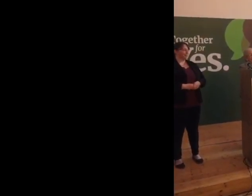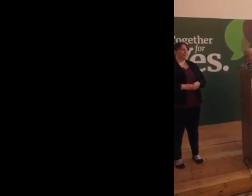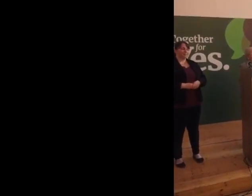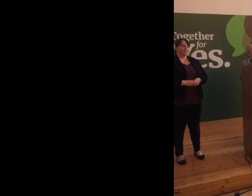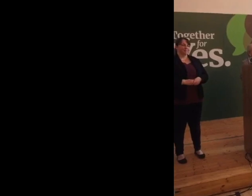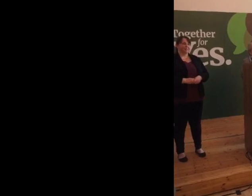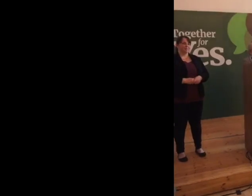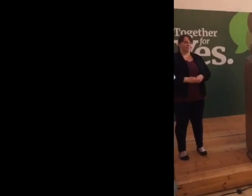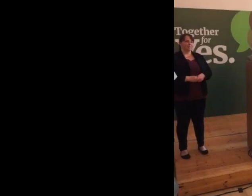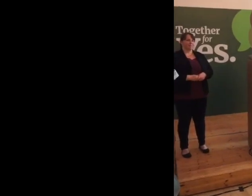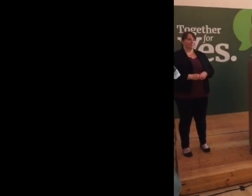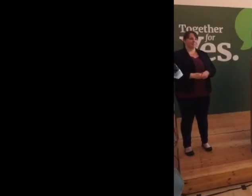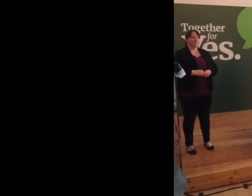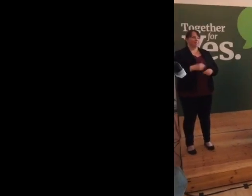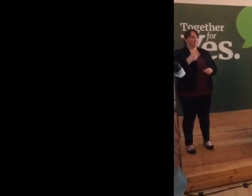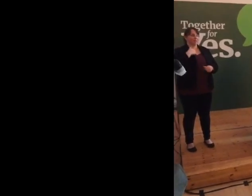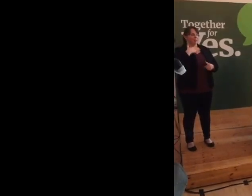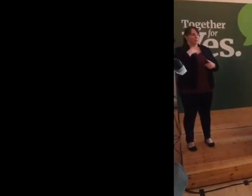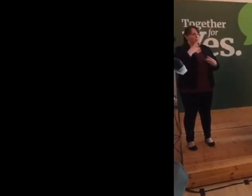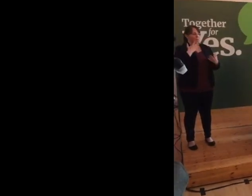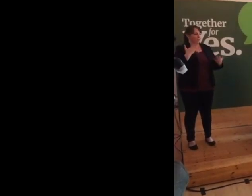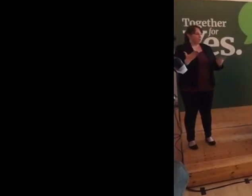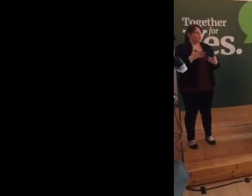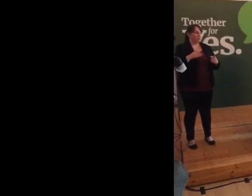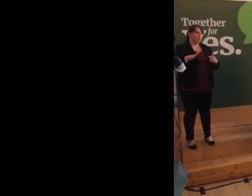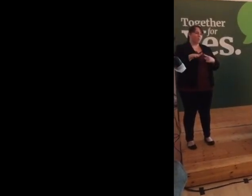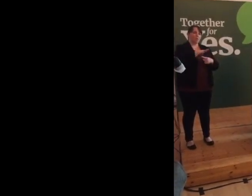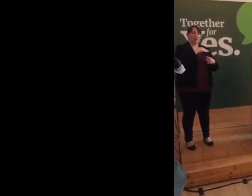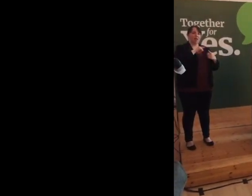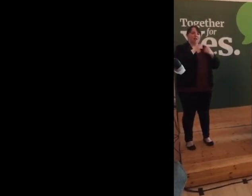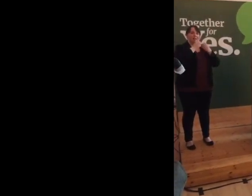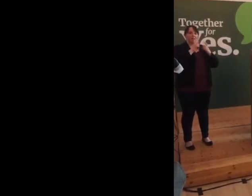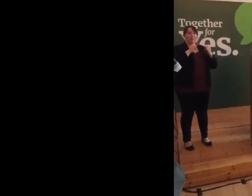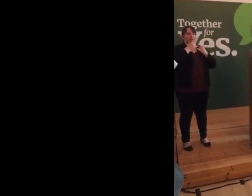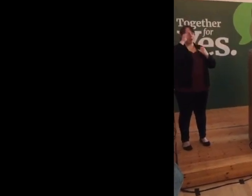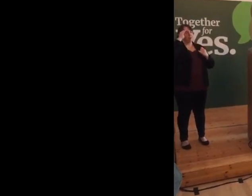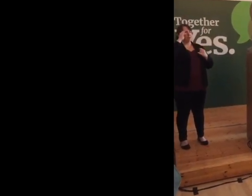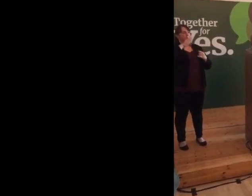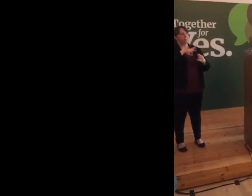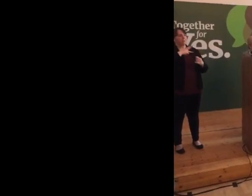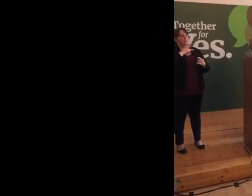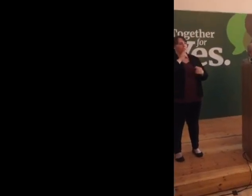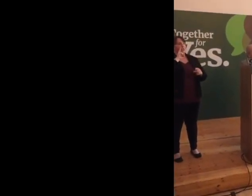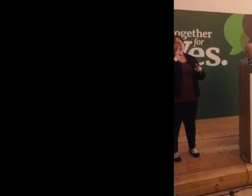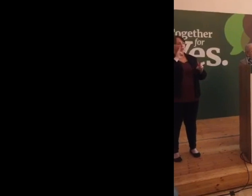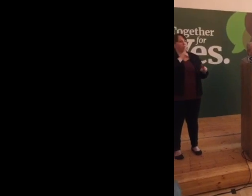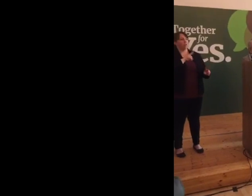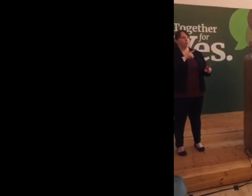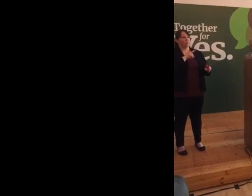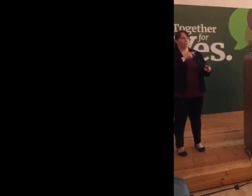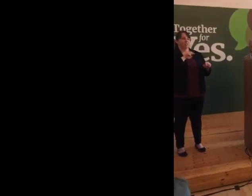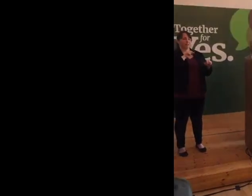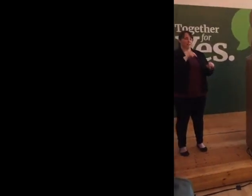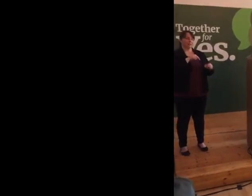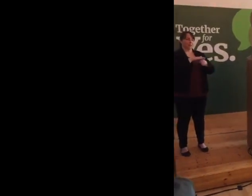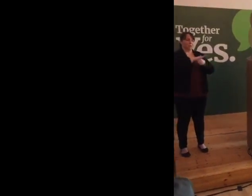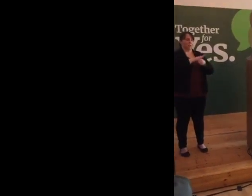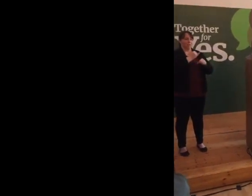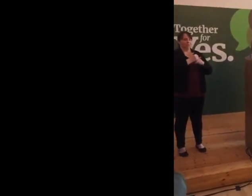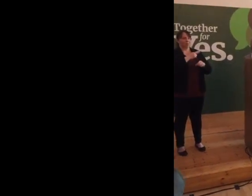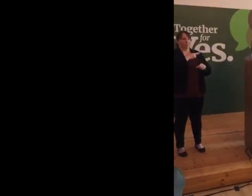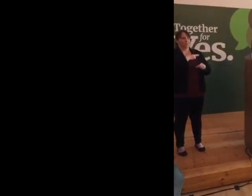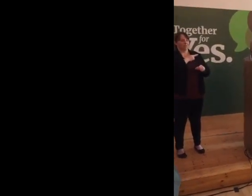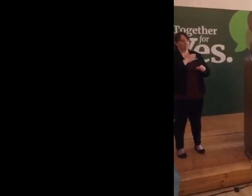So, I'm just encouraging all of you and everybody in Ireland to look at this in the reality of what